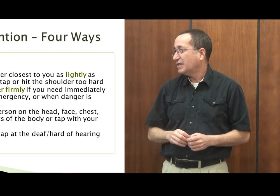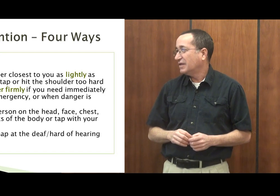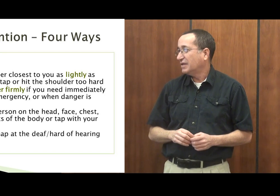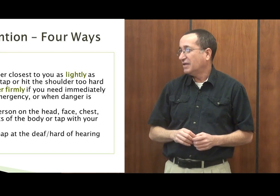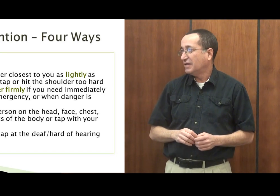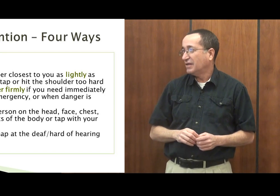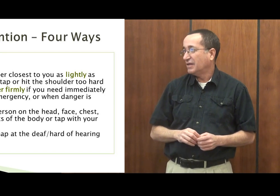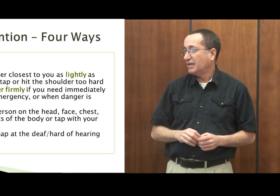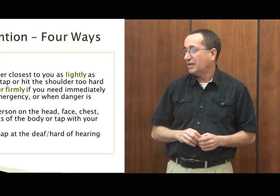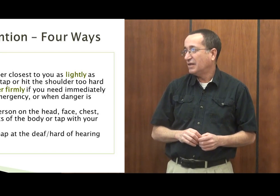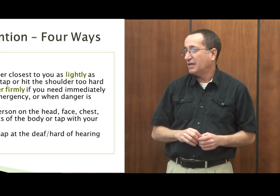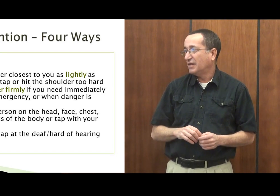tap.